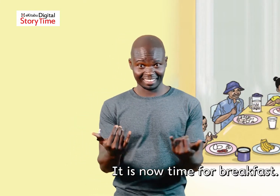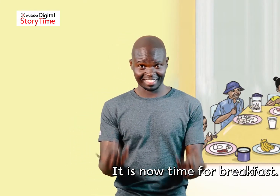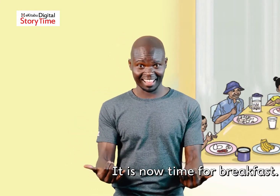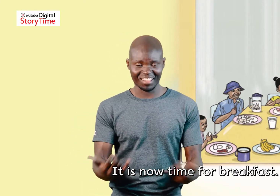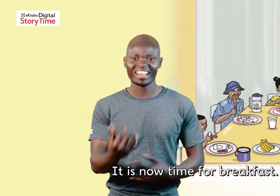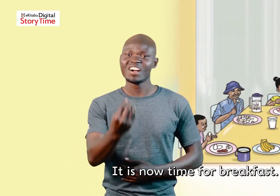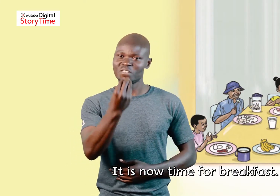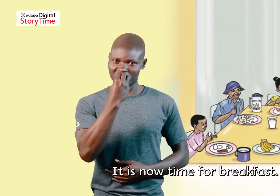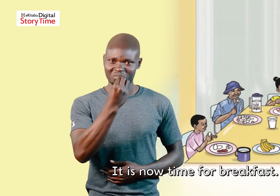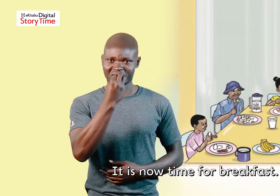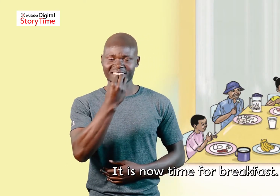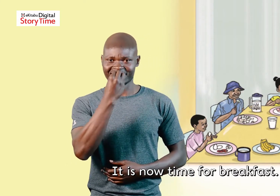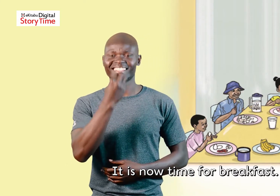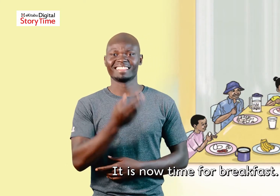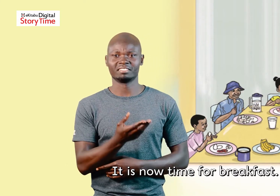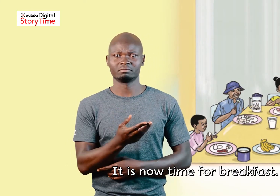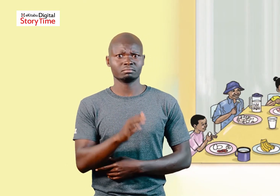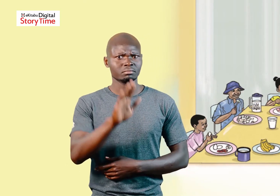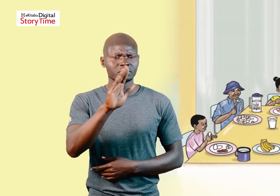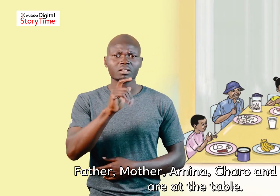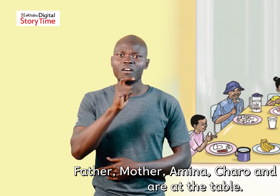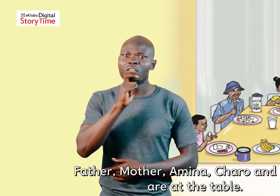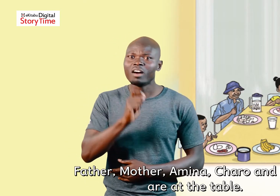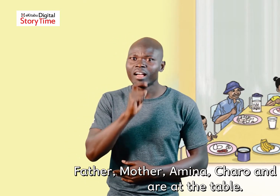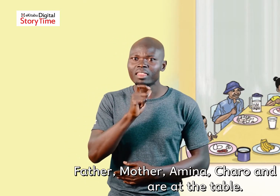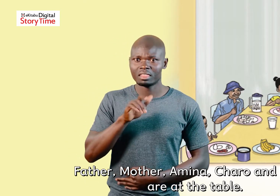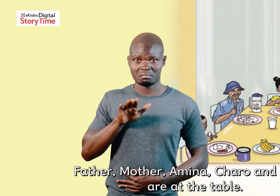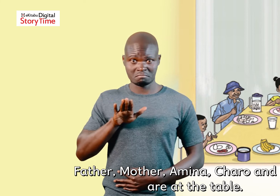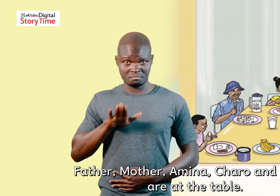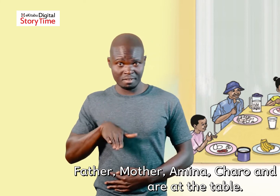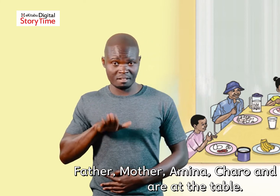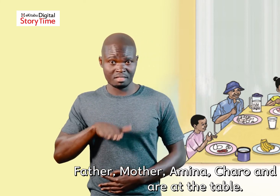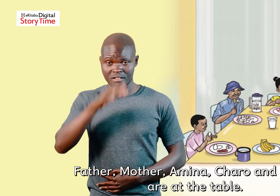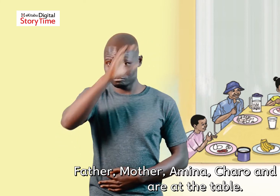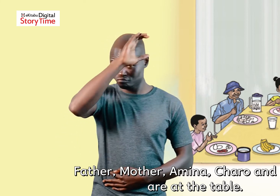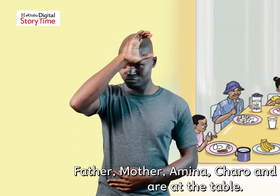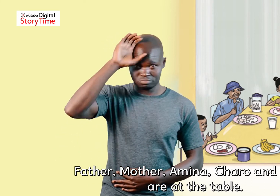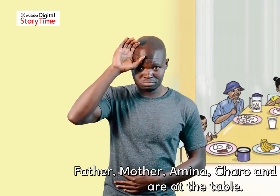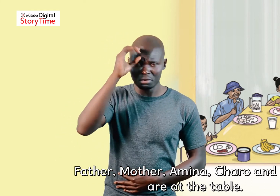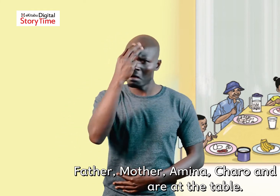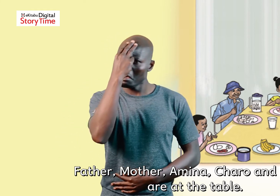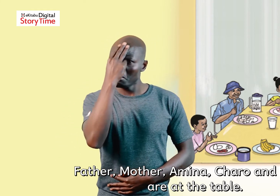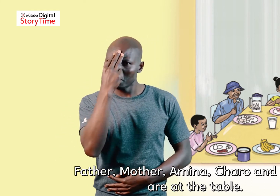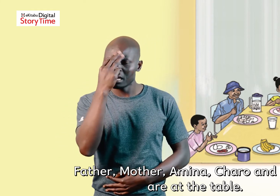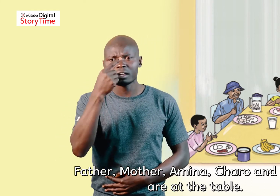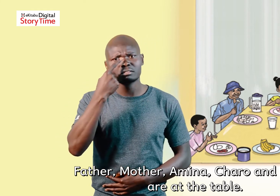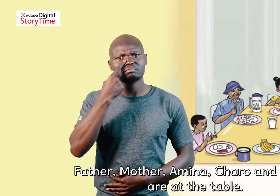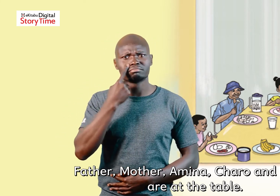It is now time for breakfast Father, Mother, Amina, Charo and Maina